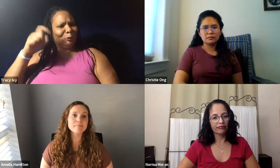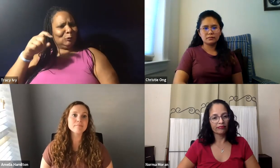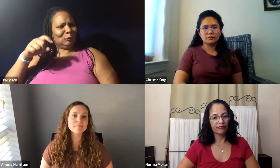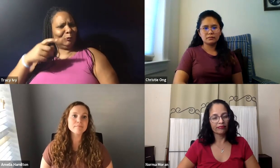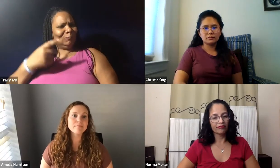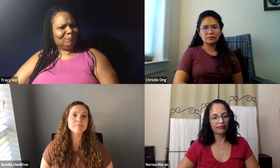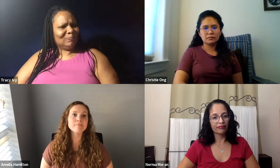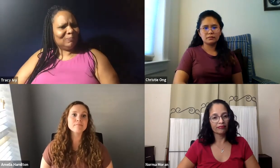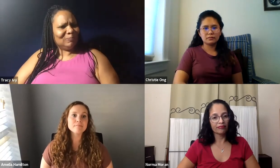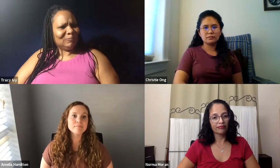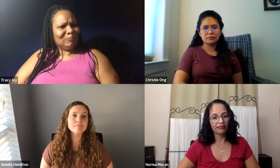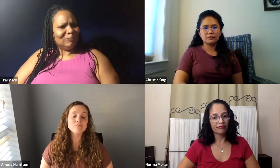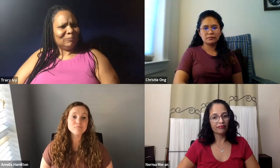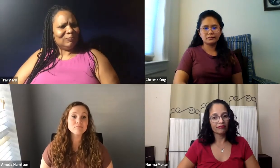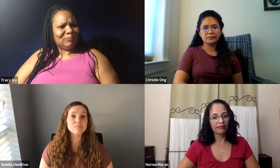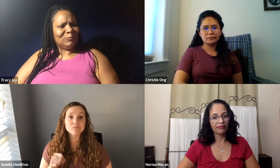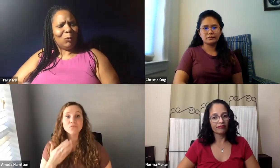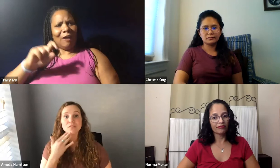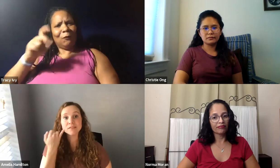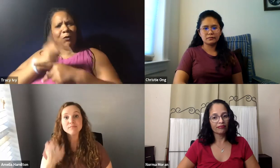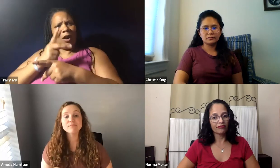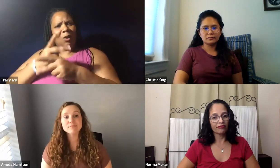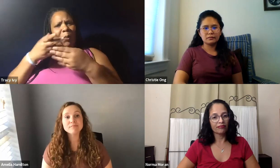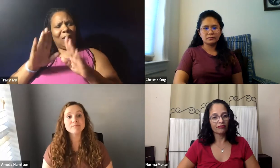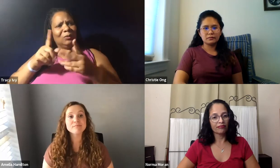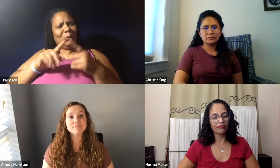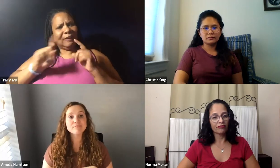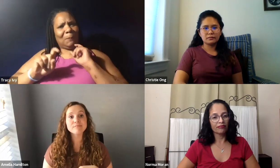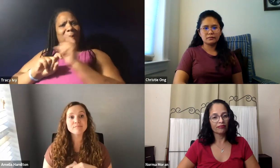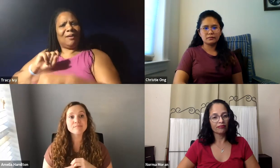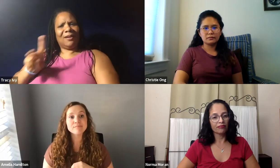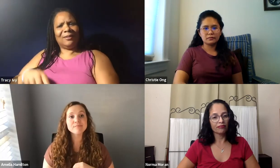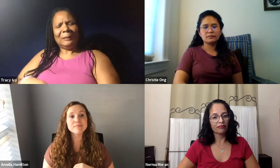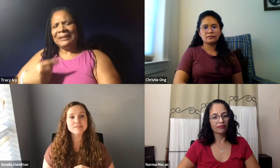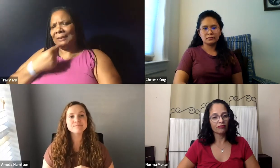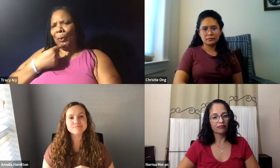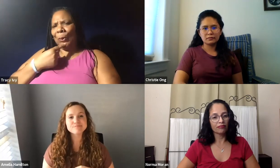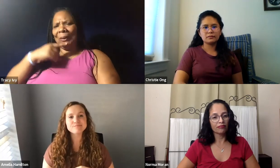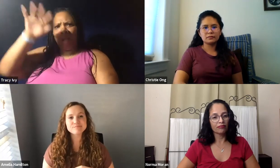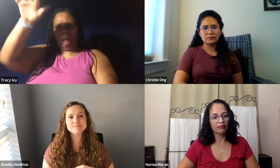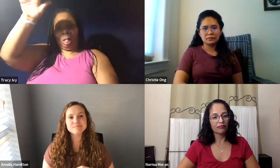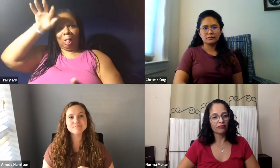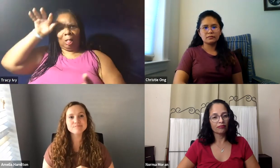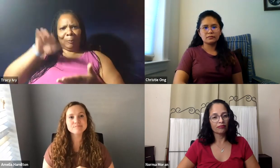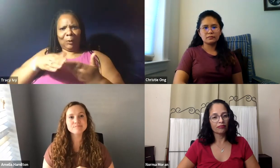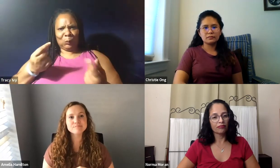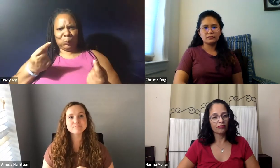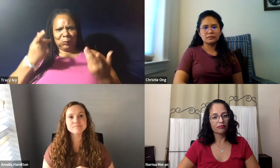NTID students. I think that would be a great opportunity. I don't know if we could figure out a way, but I think that would be great.